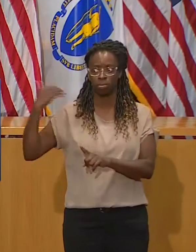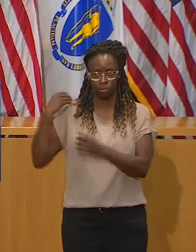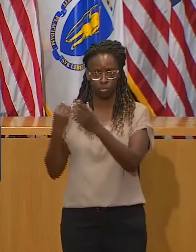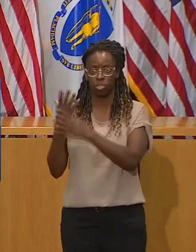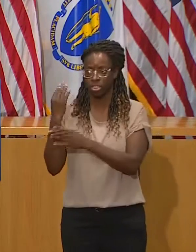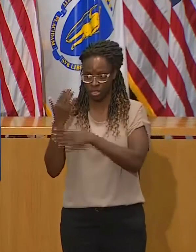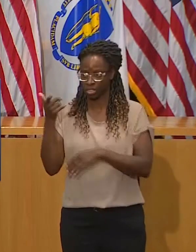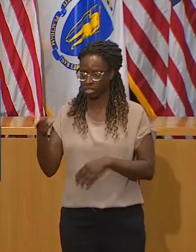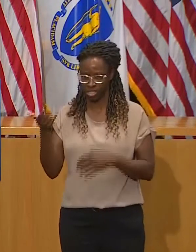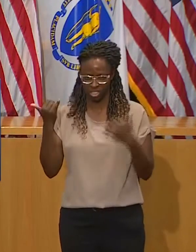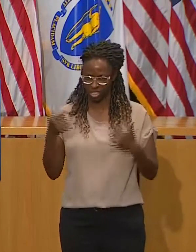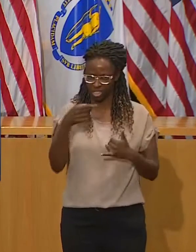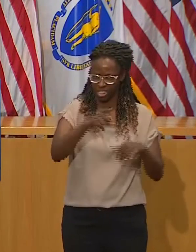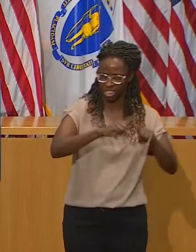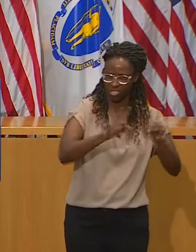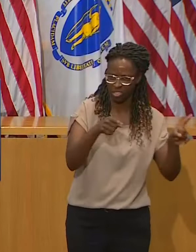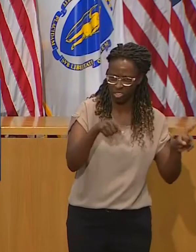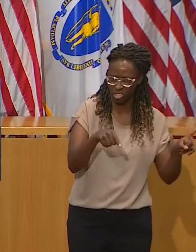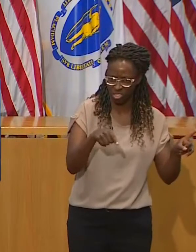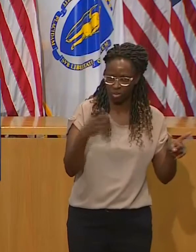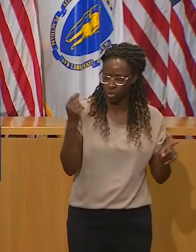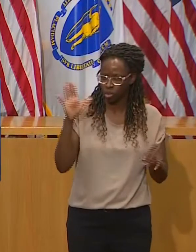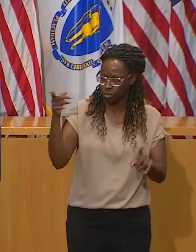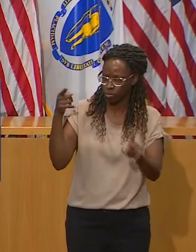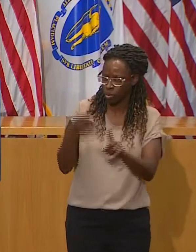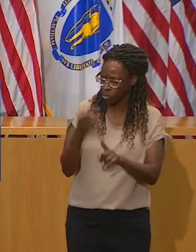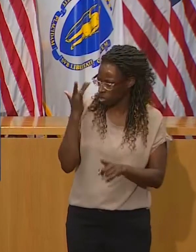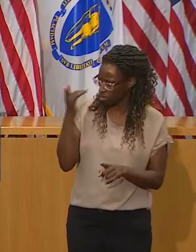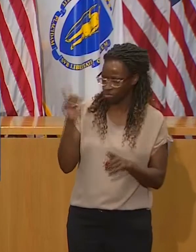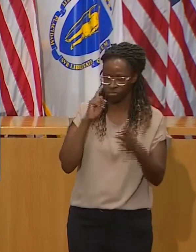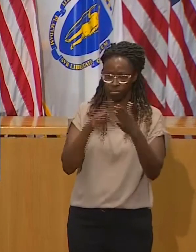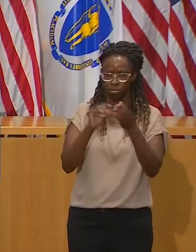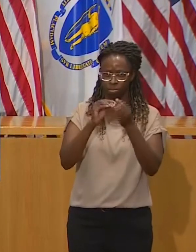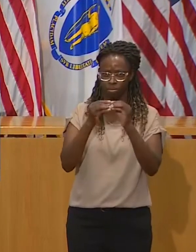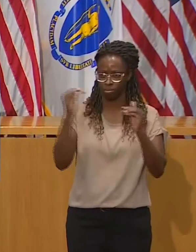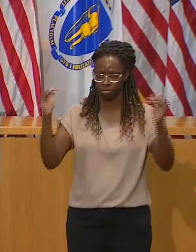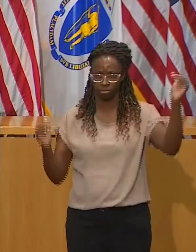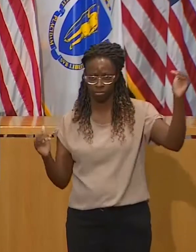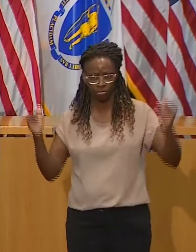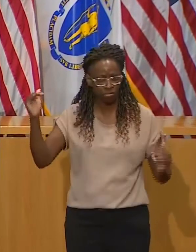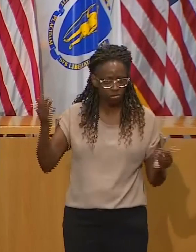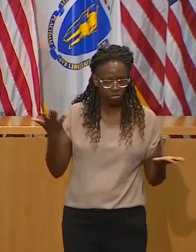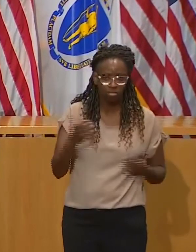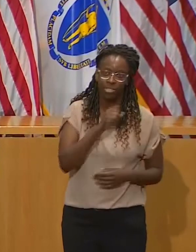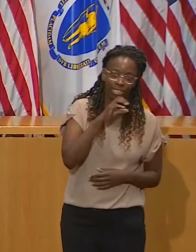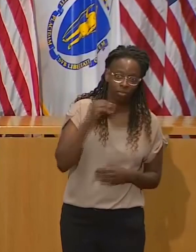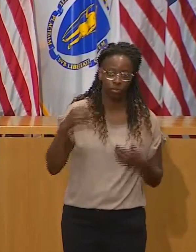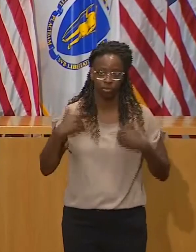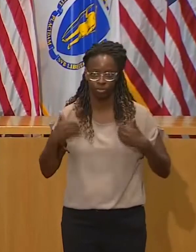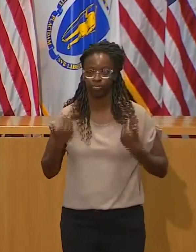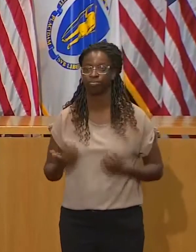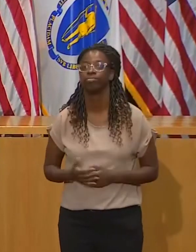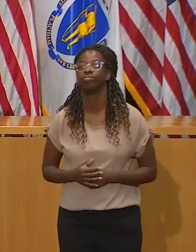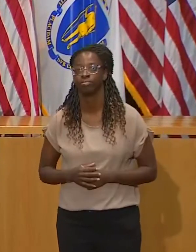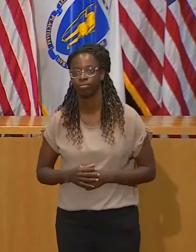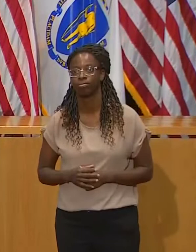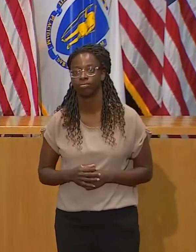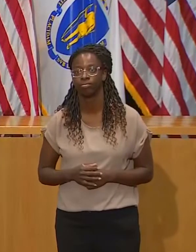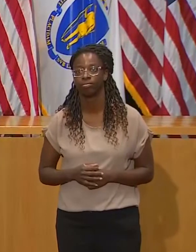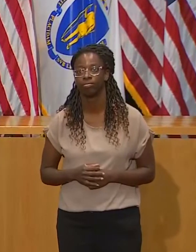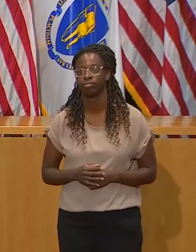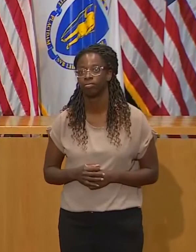of young people and social gatherings and